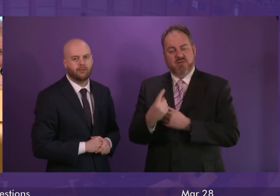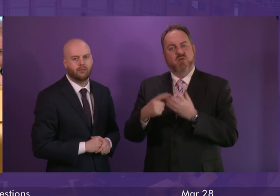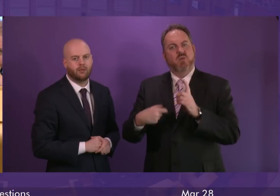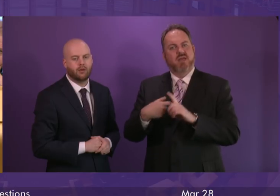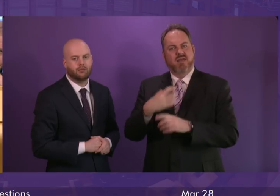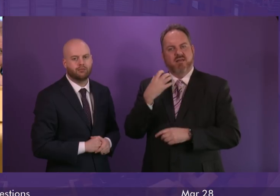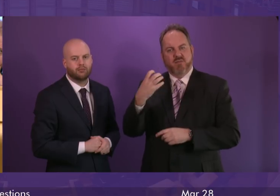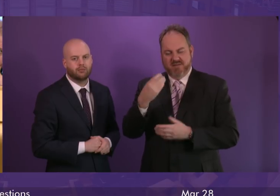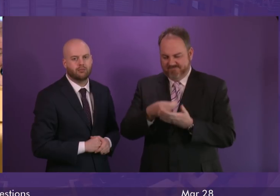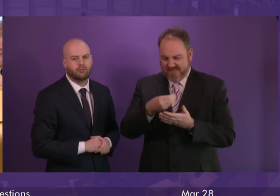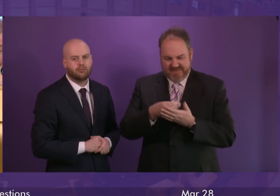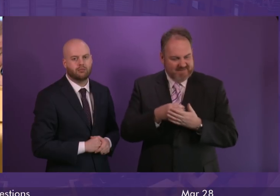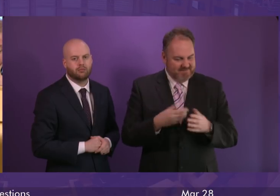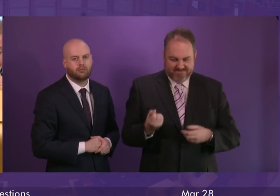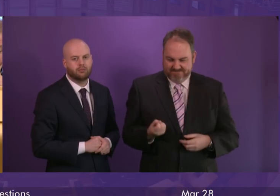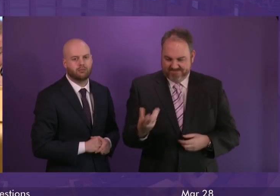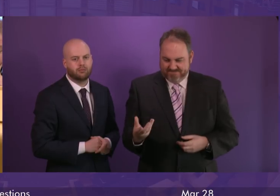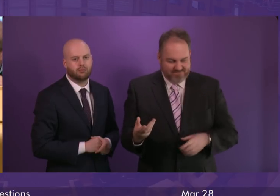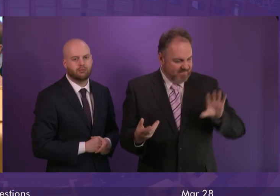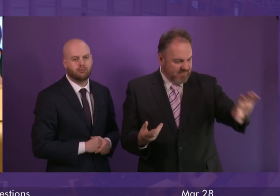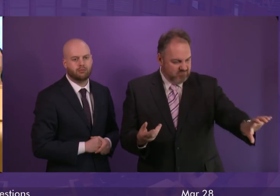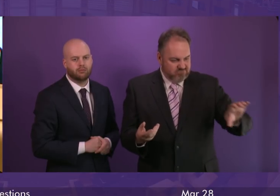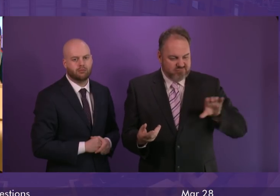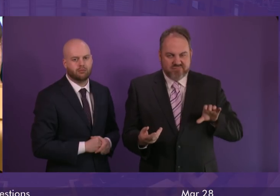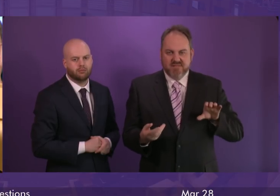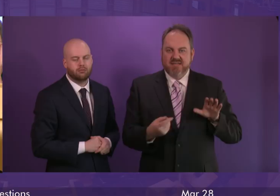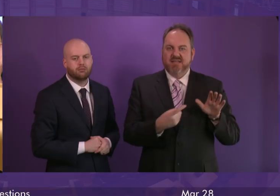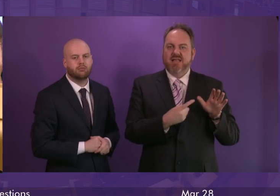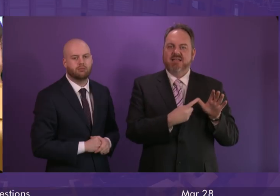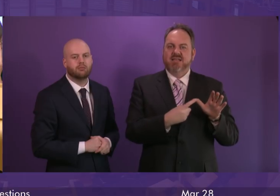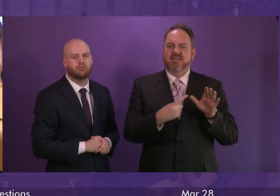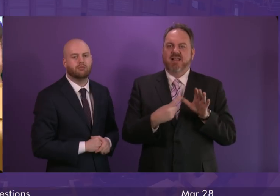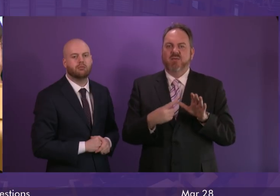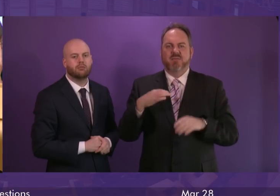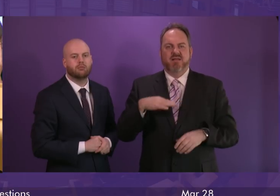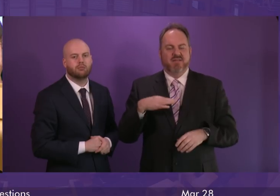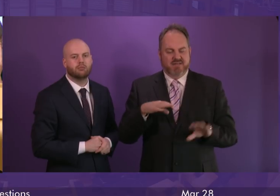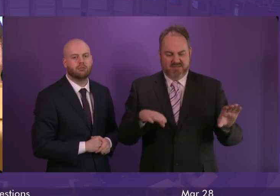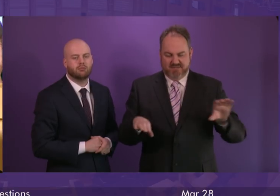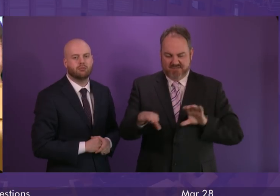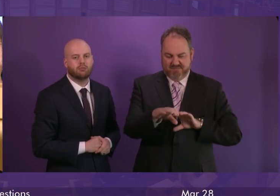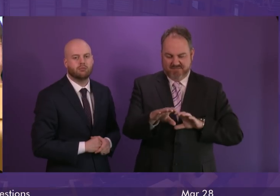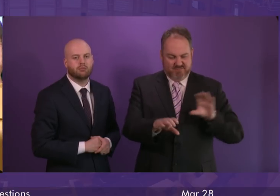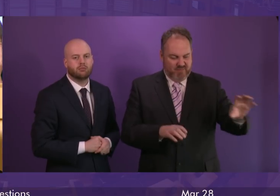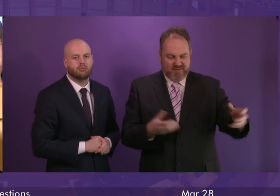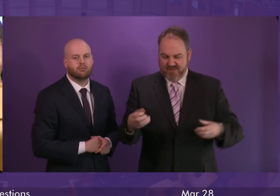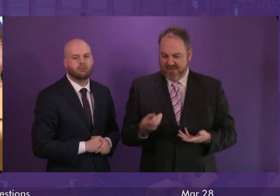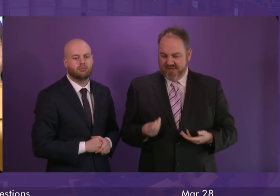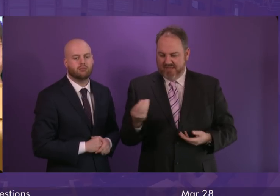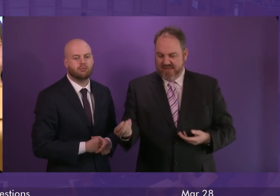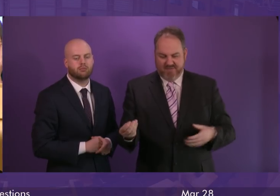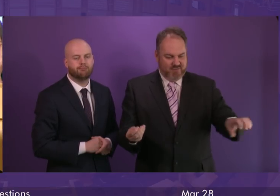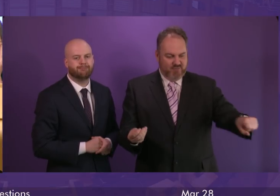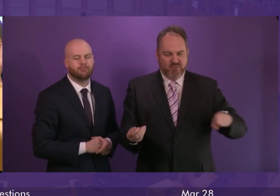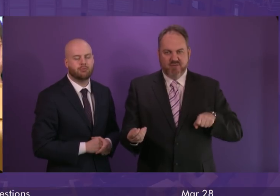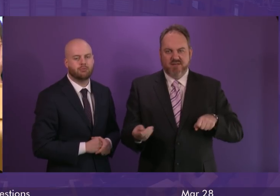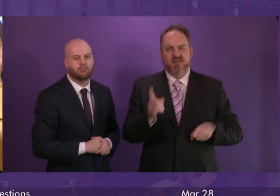clawed back monies that were being spent on attendance allowance with the extension of free personal care. Has the UK government given any